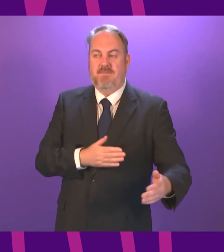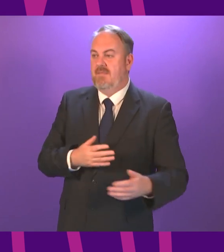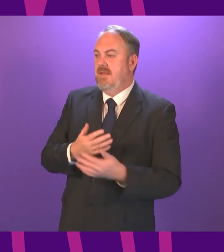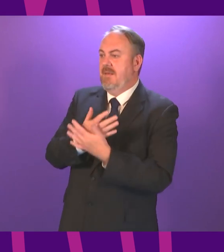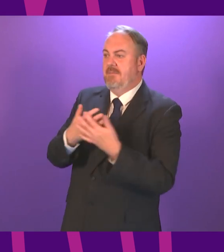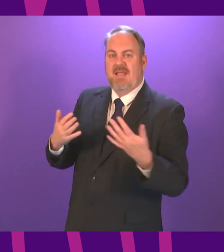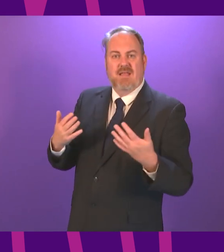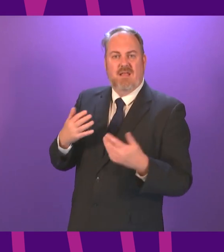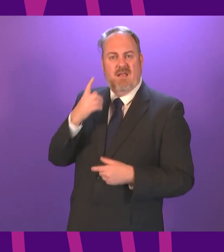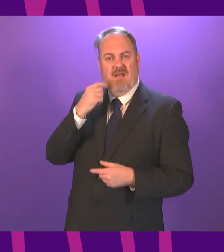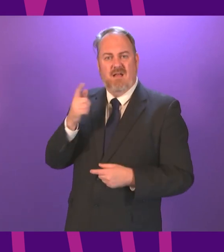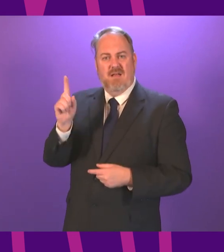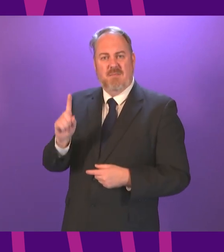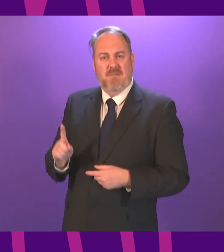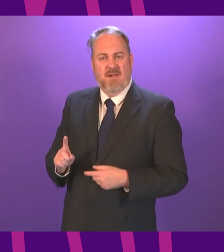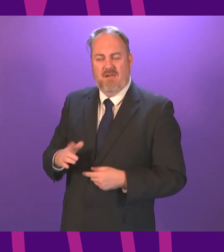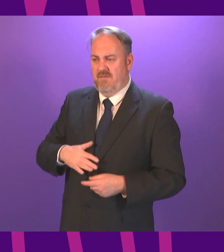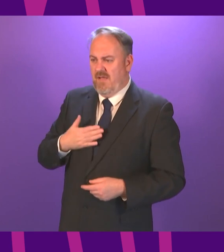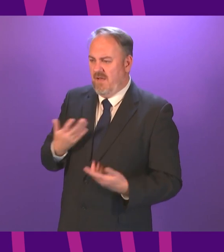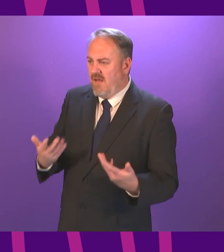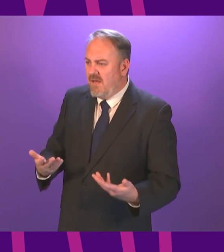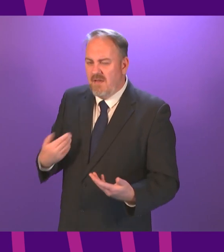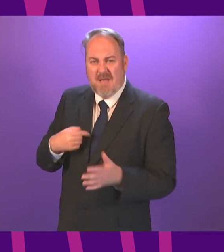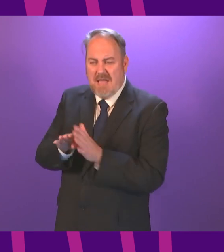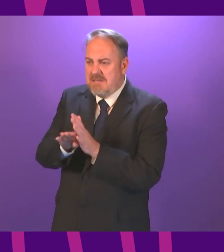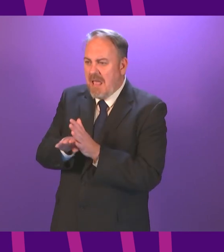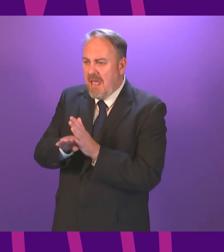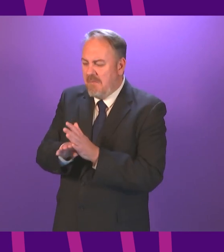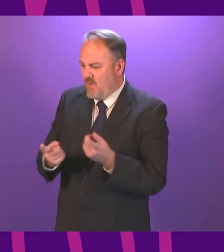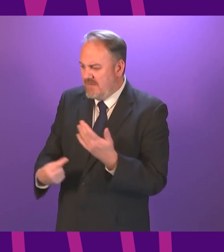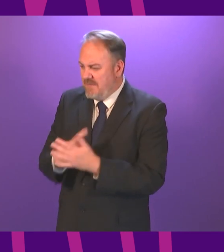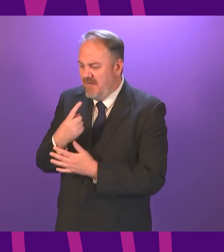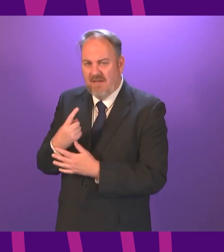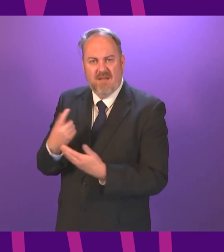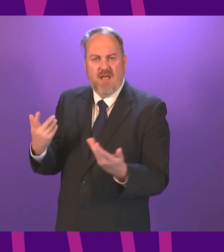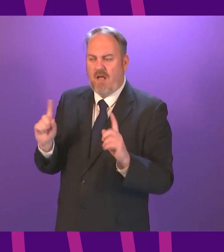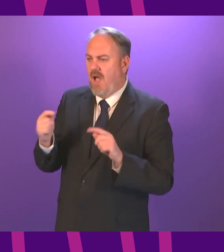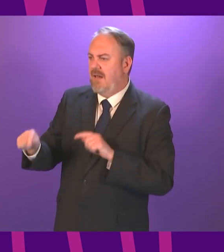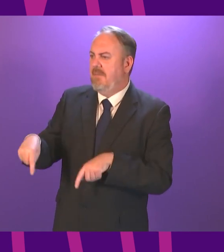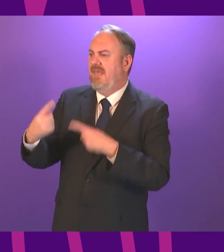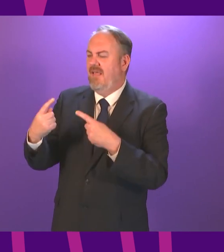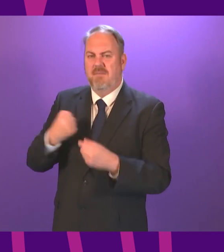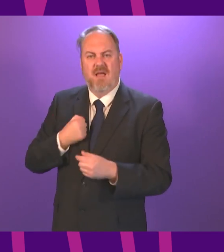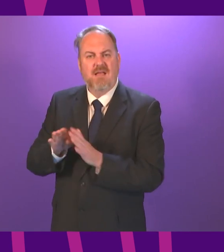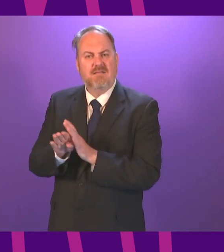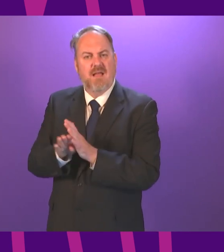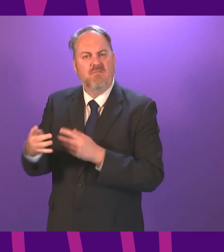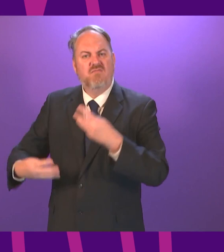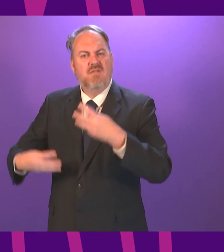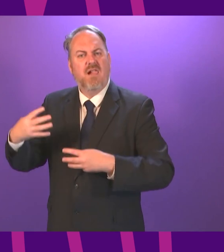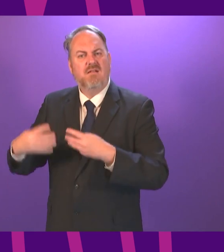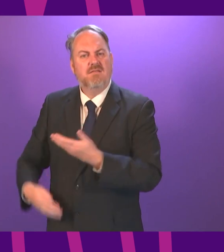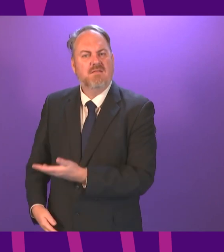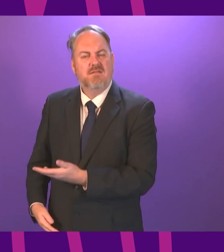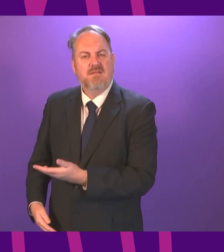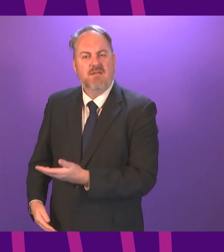-qualifying exams but now face a diet of assessments without a clear appeals process. Presiding officer, so we often talk